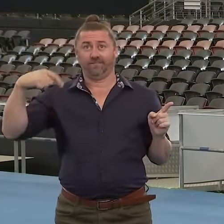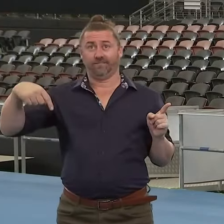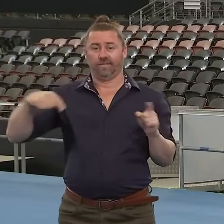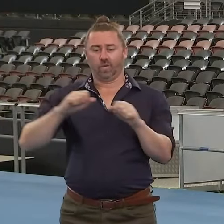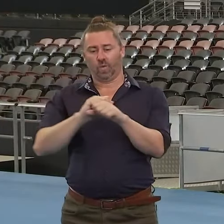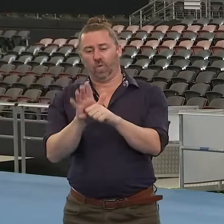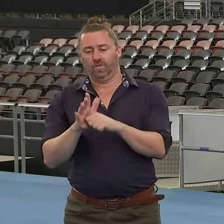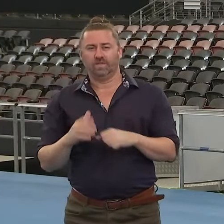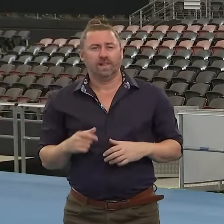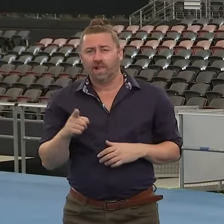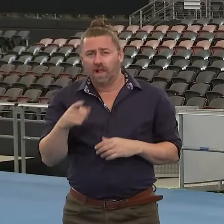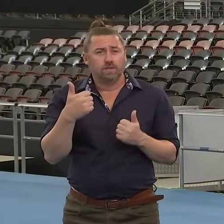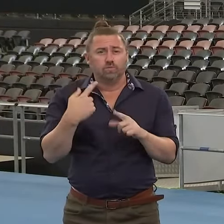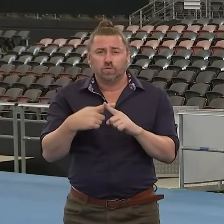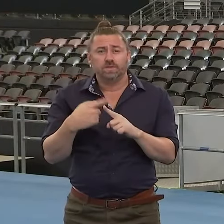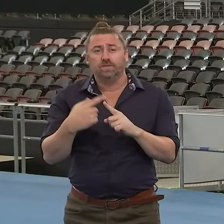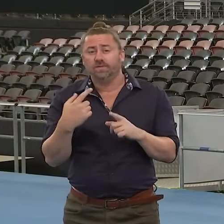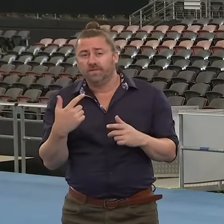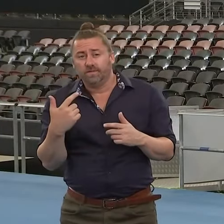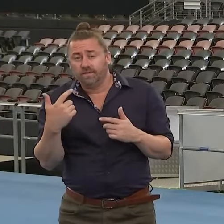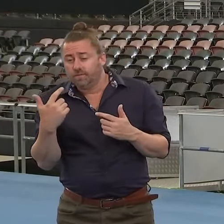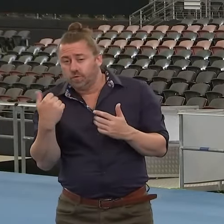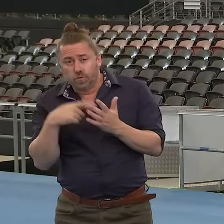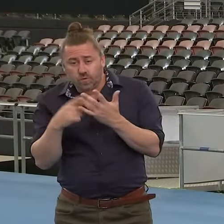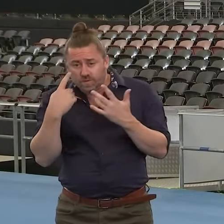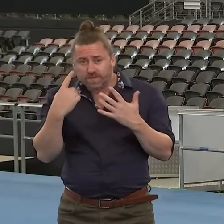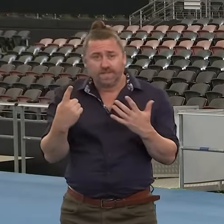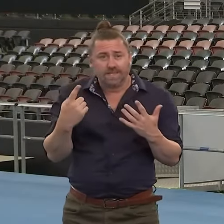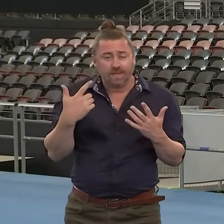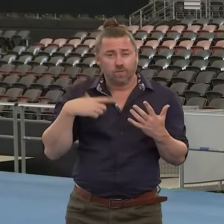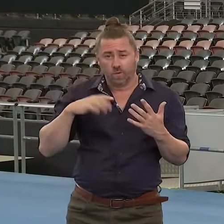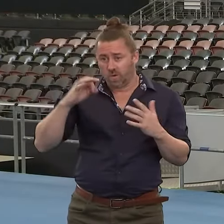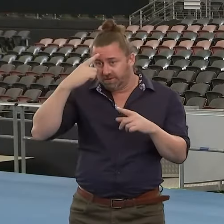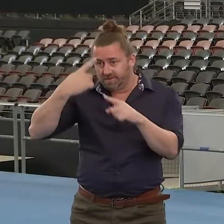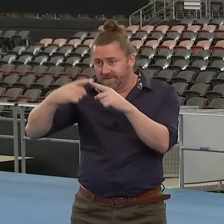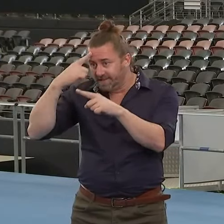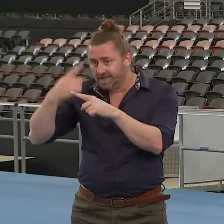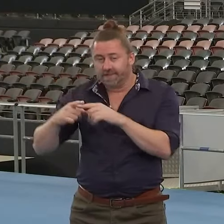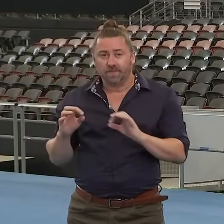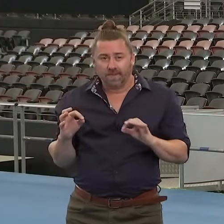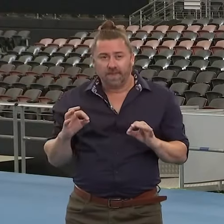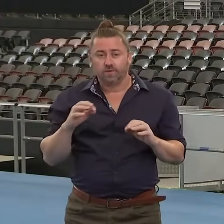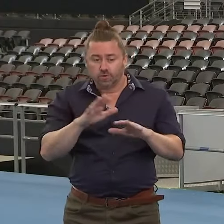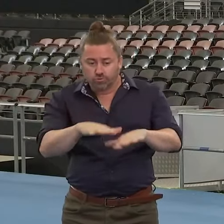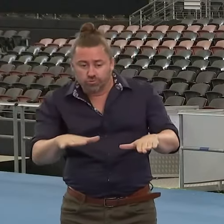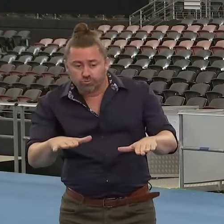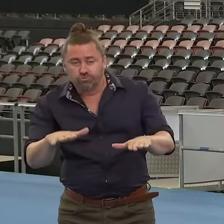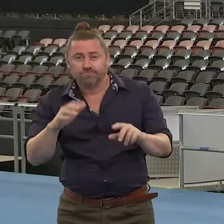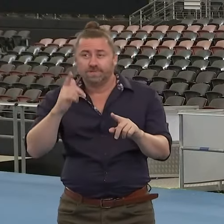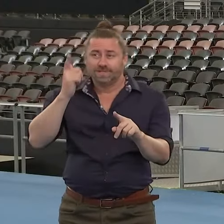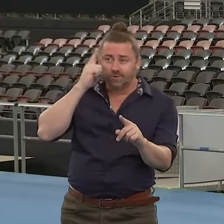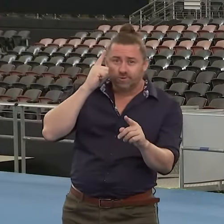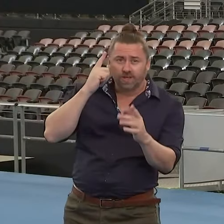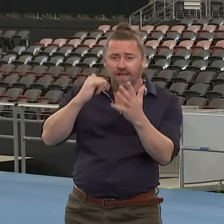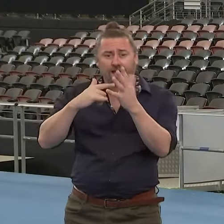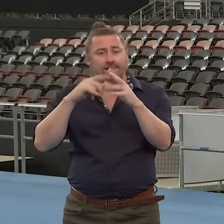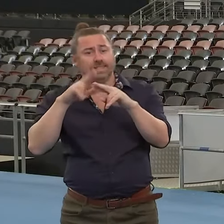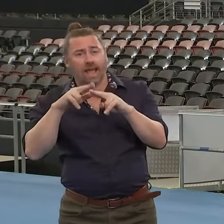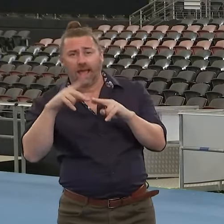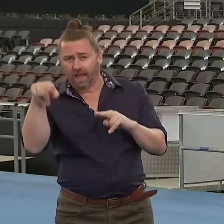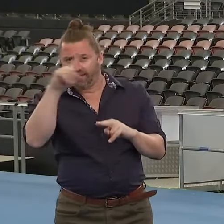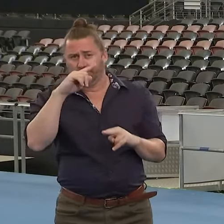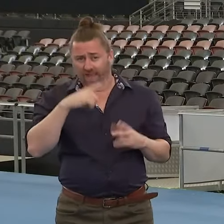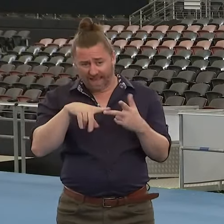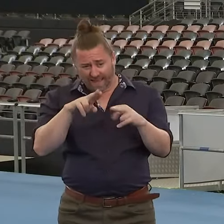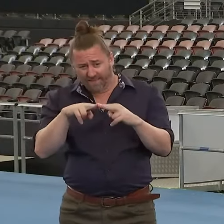forward. And any young children or teachers and staff at our schools who have any symptoms to come forward,